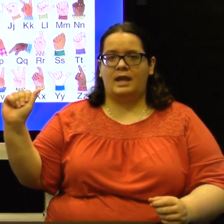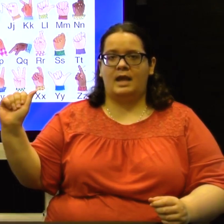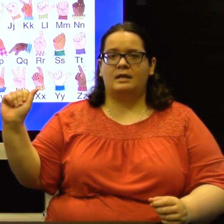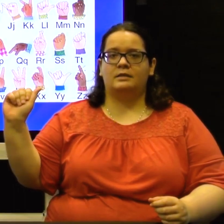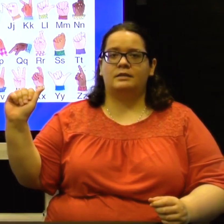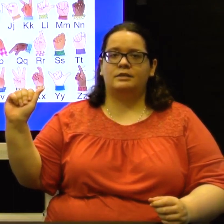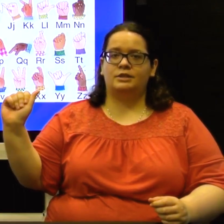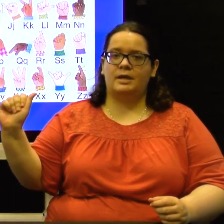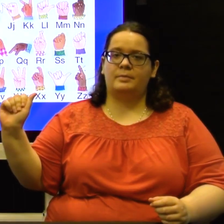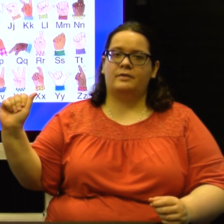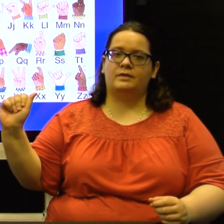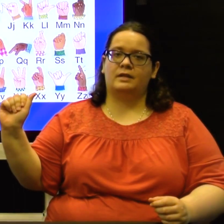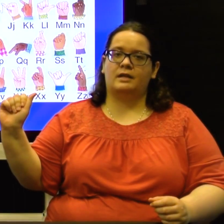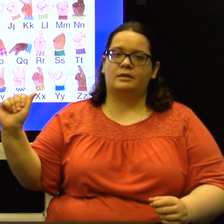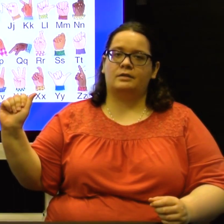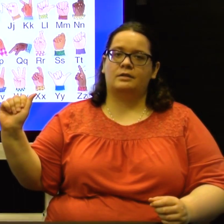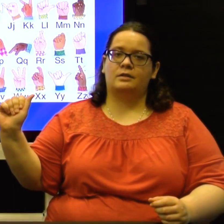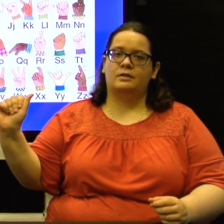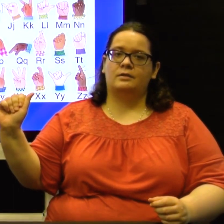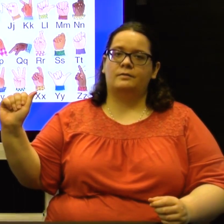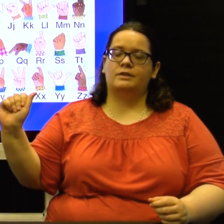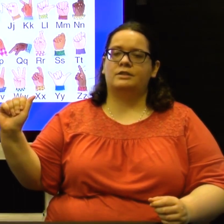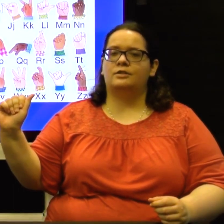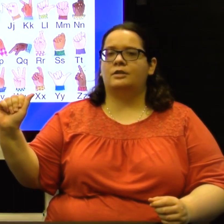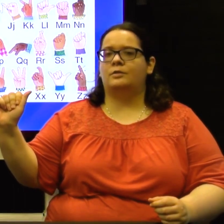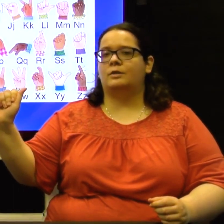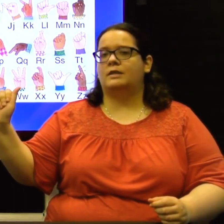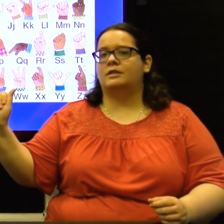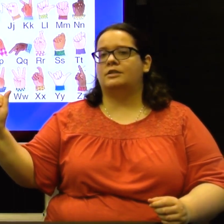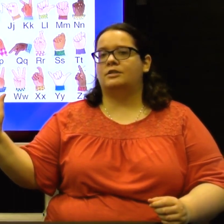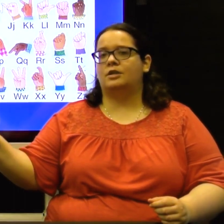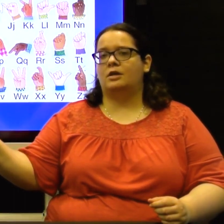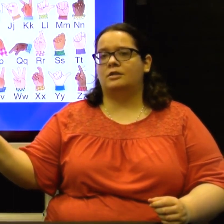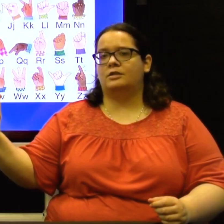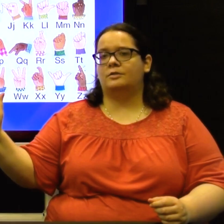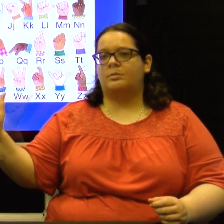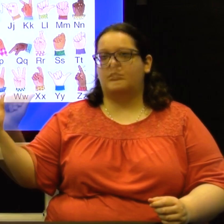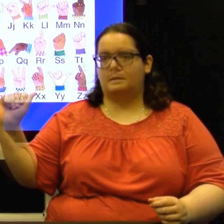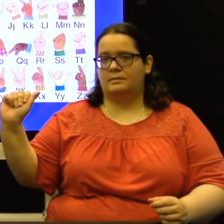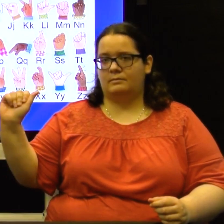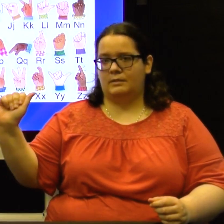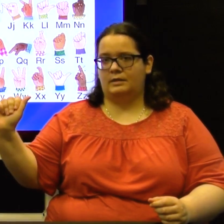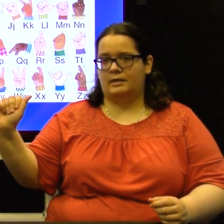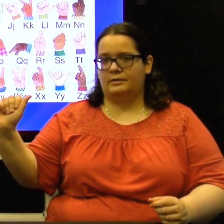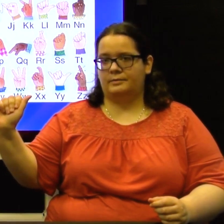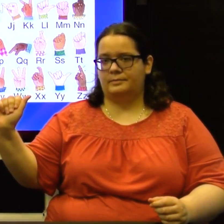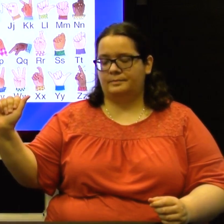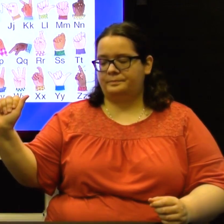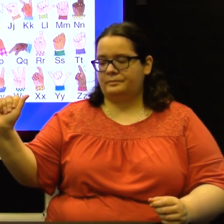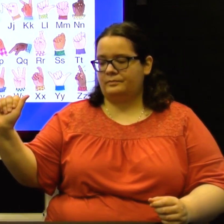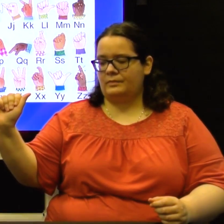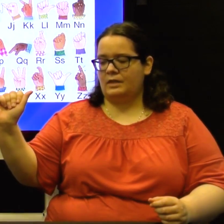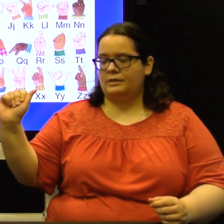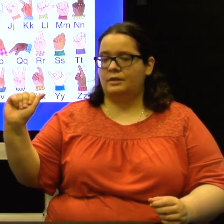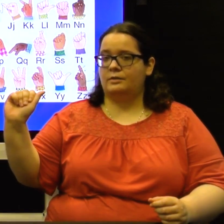hand shape of the letter versus learning a word that starts with the letter. So,